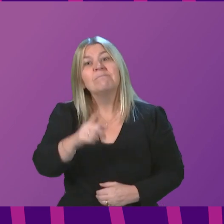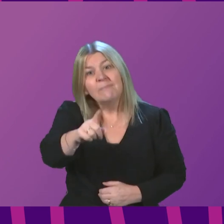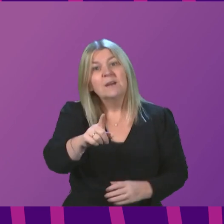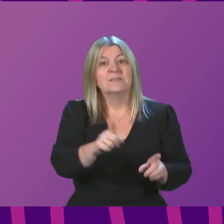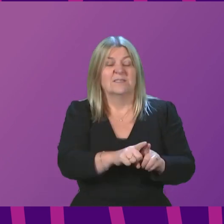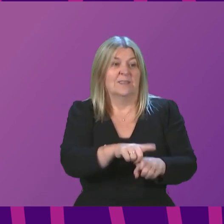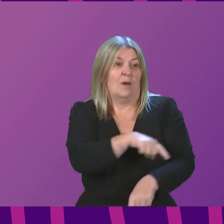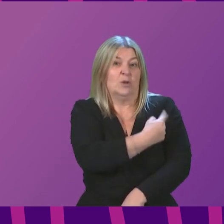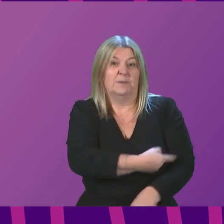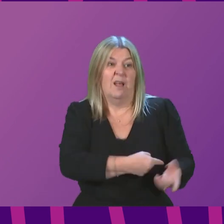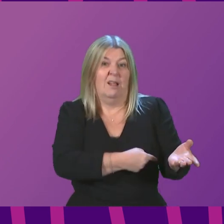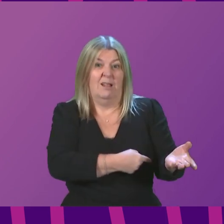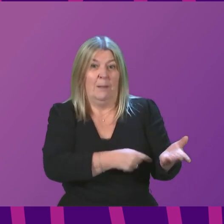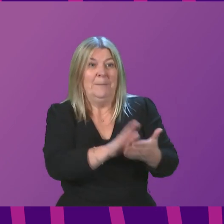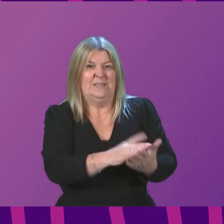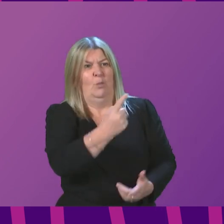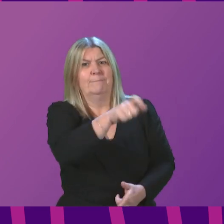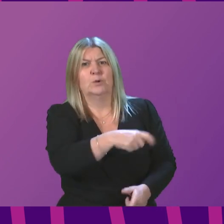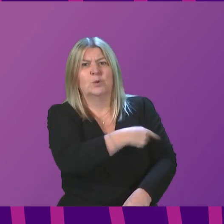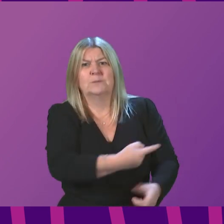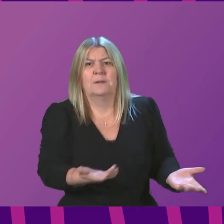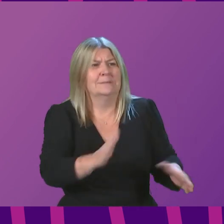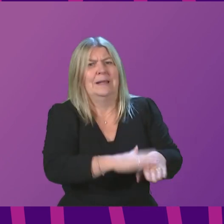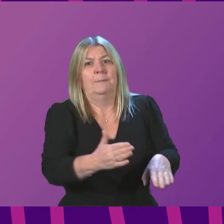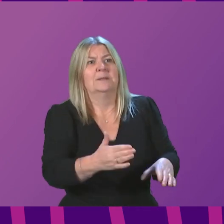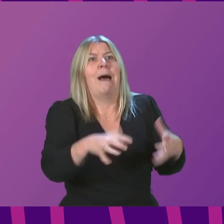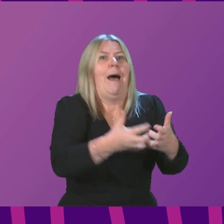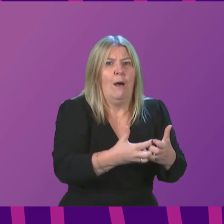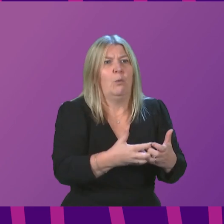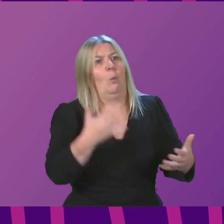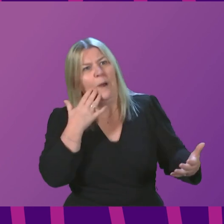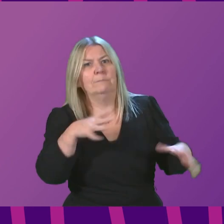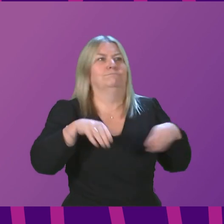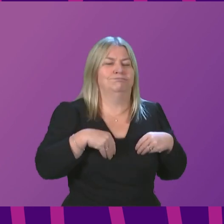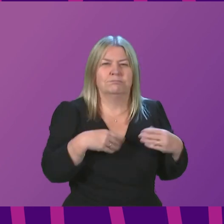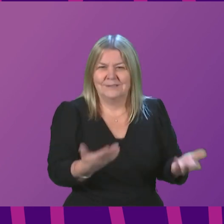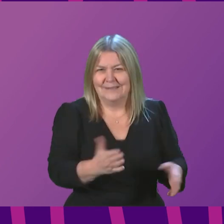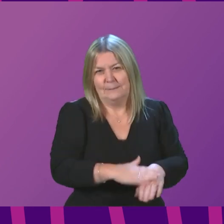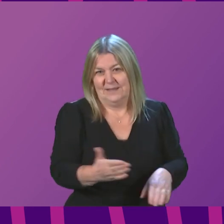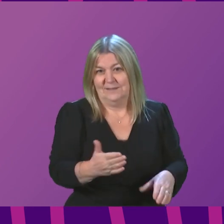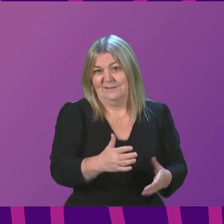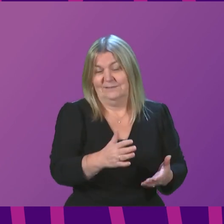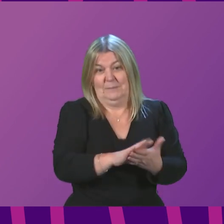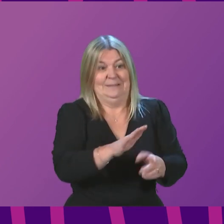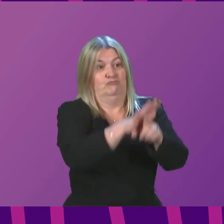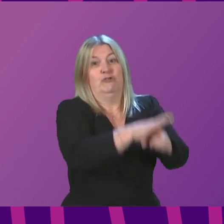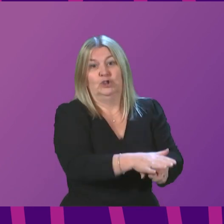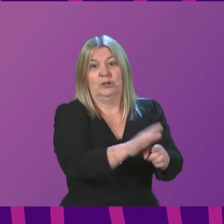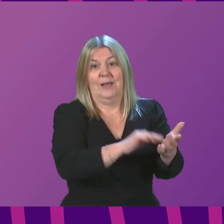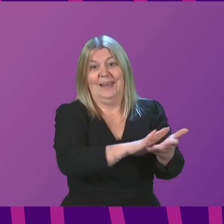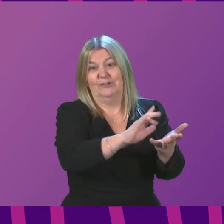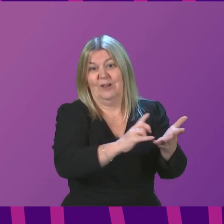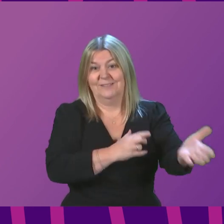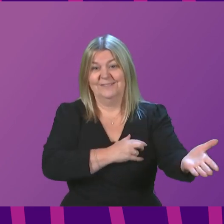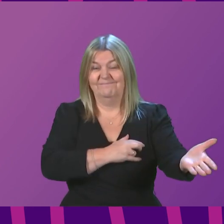somebody in hospital and therefore is providing that pressure on the National Health Service through, of course, no